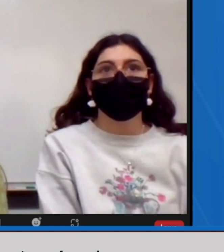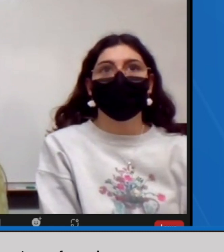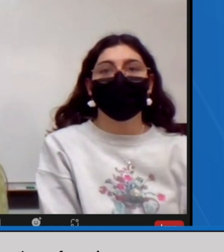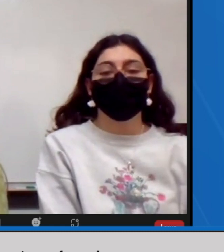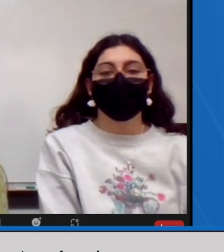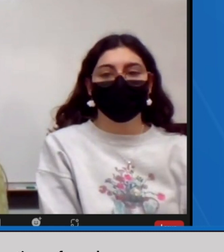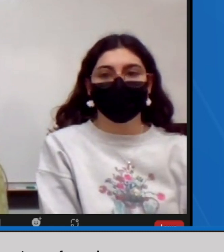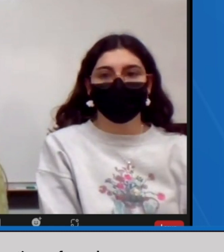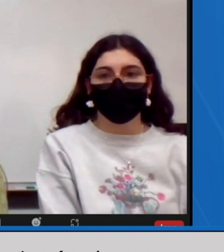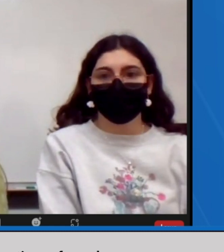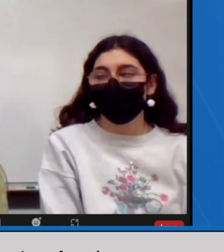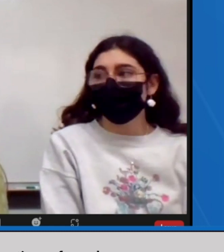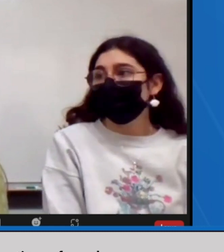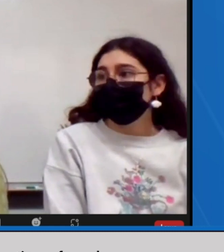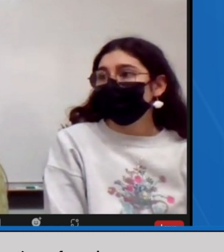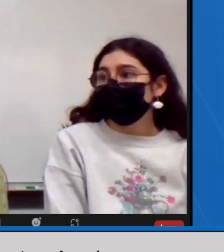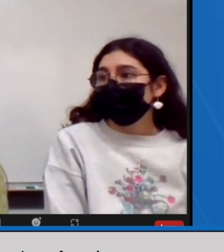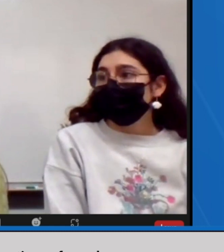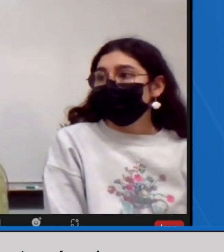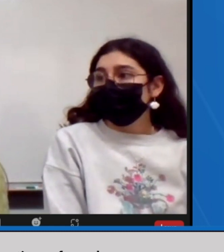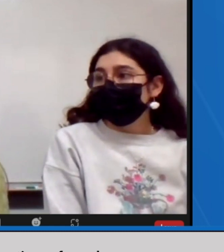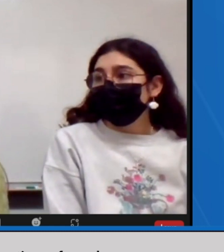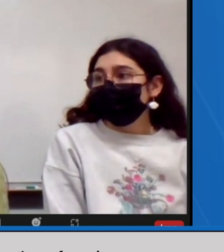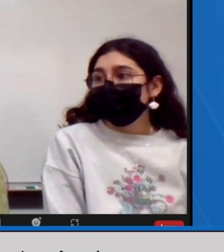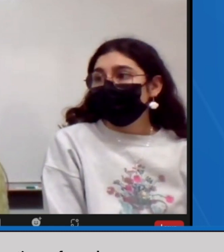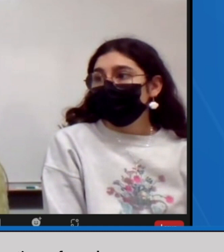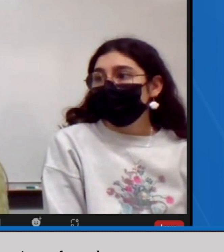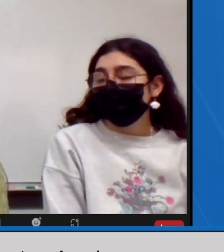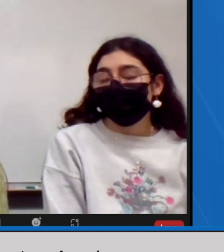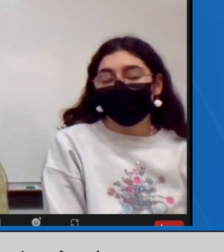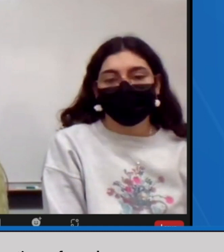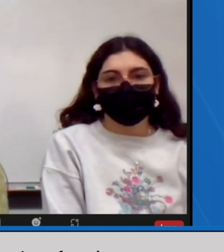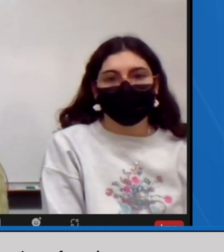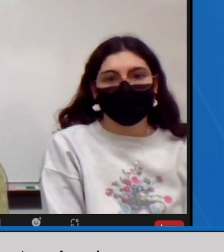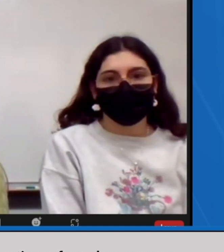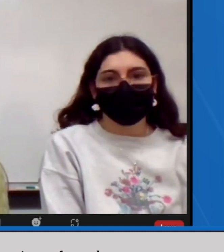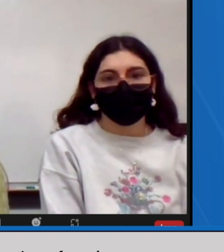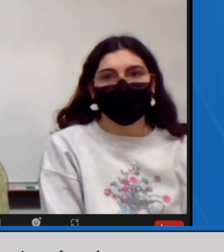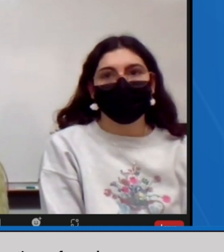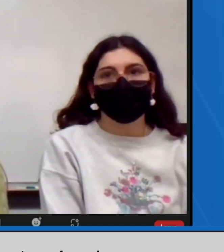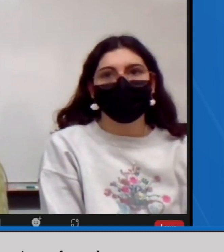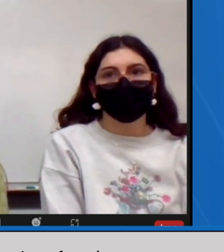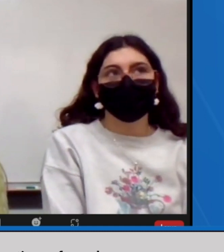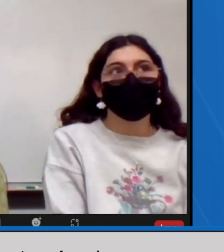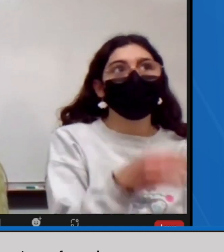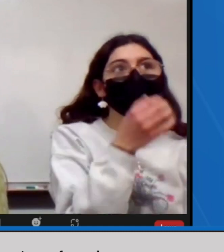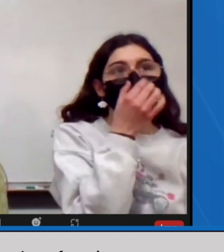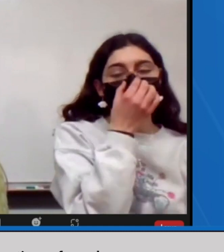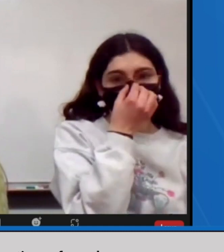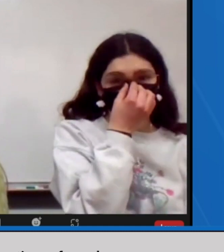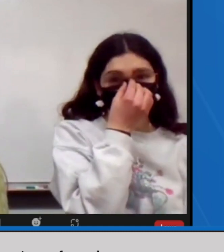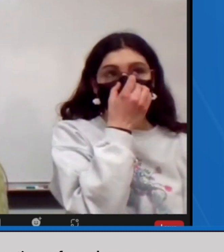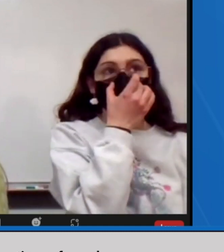equalization legislation being produced as well, but we need help. And